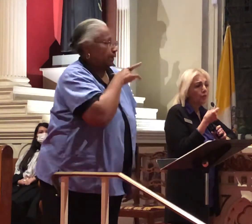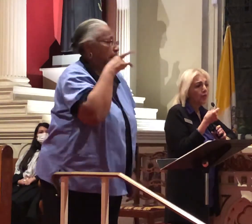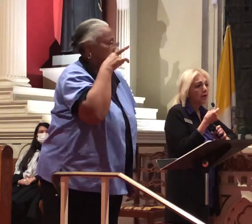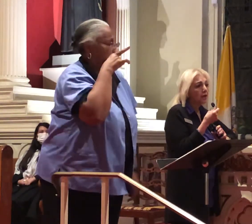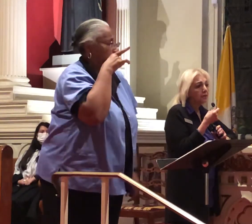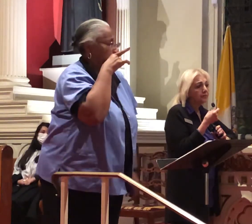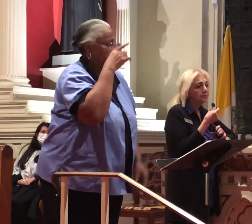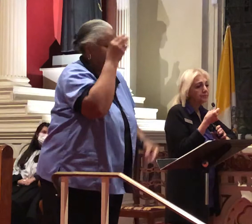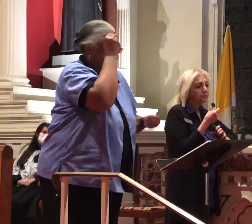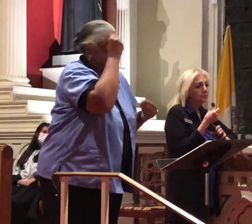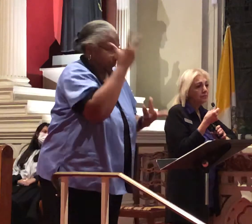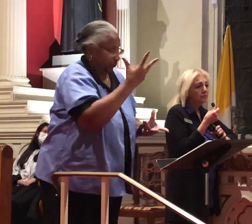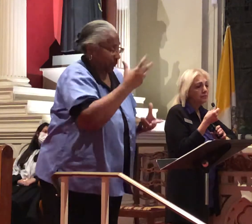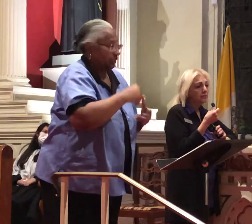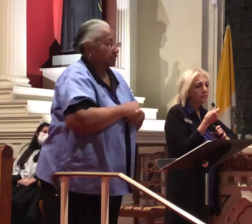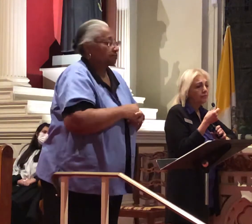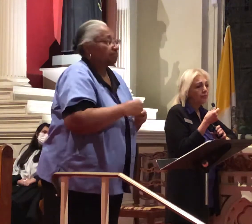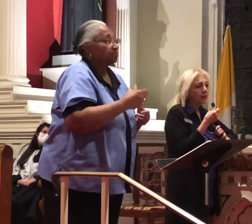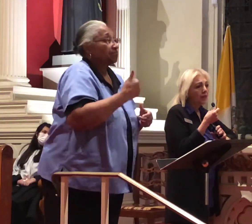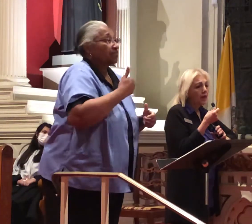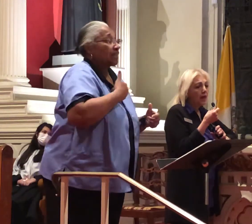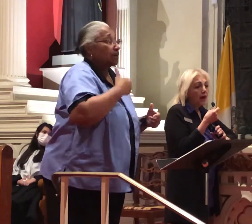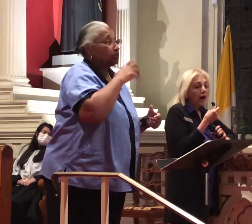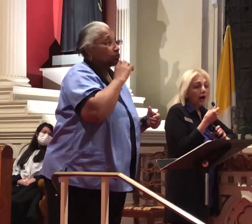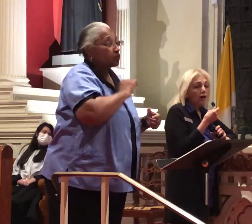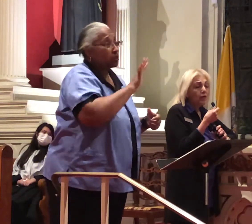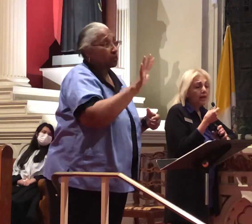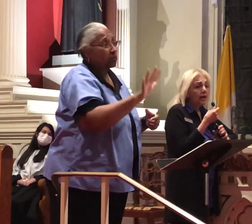at the very tender age of 37